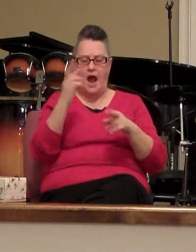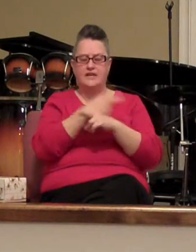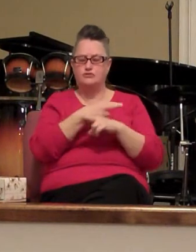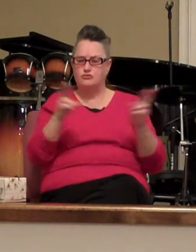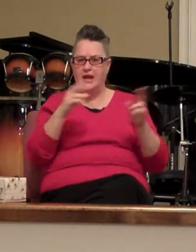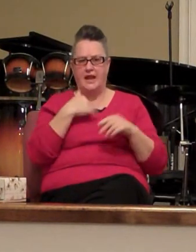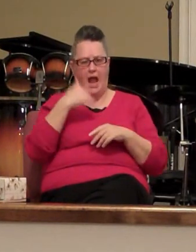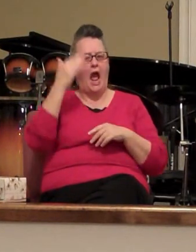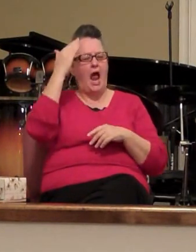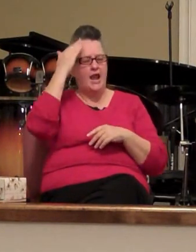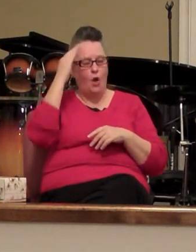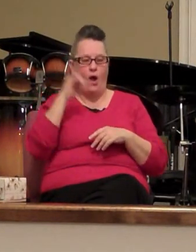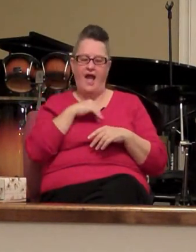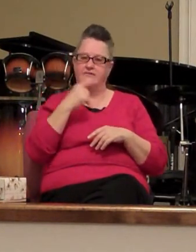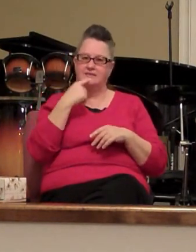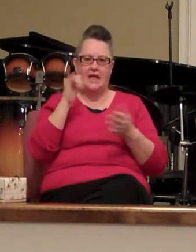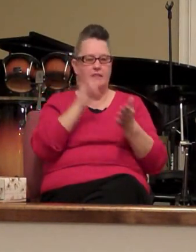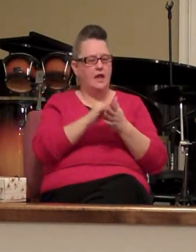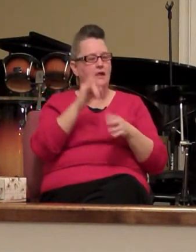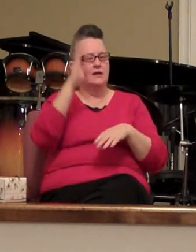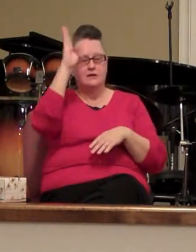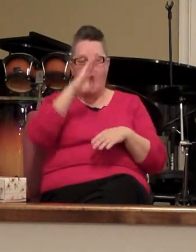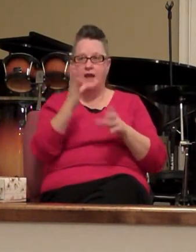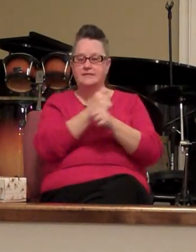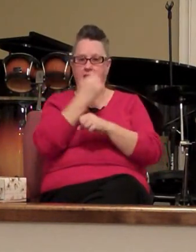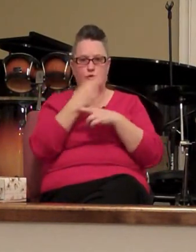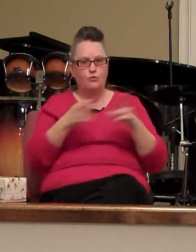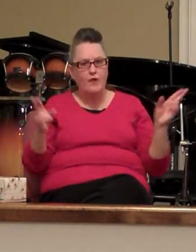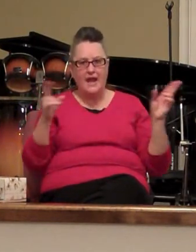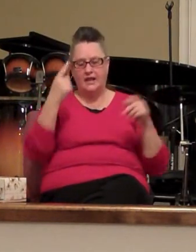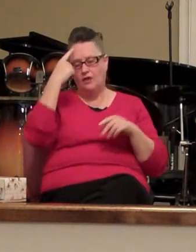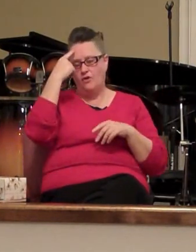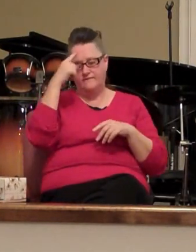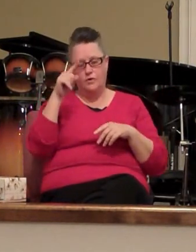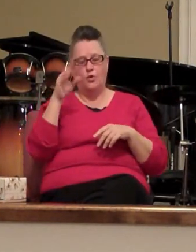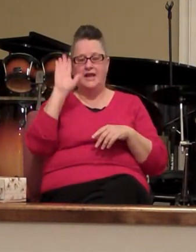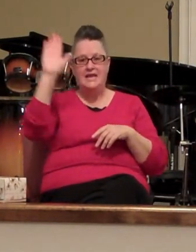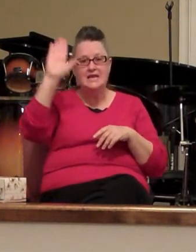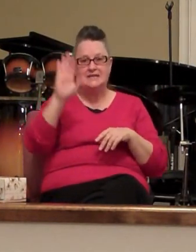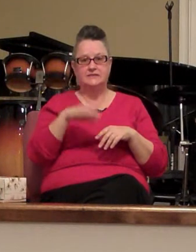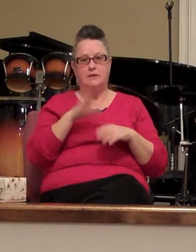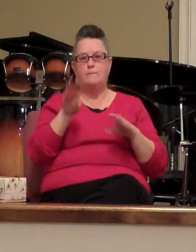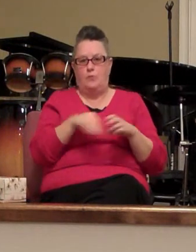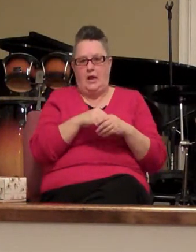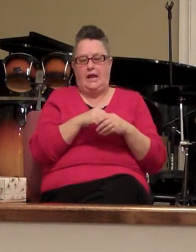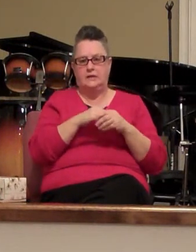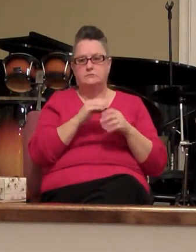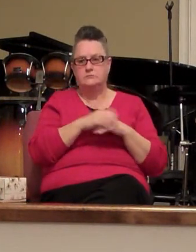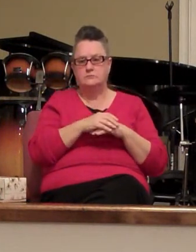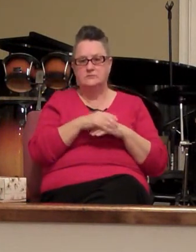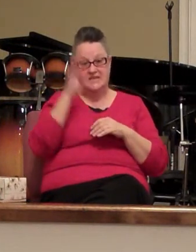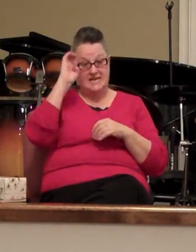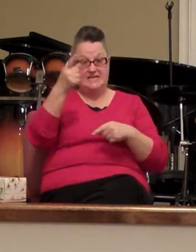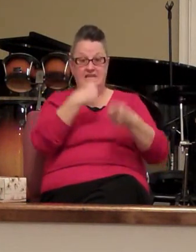I have reiterated this God is getting ready for his bride he's coming for a church